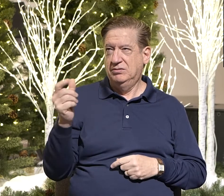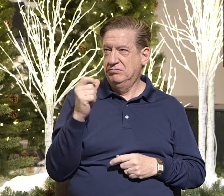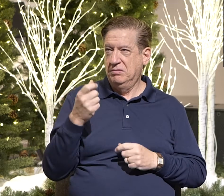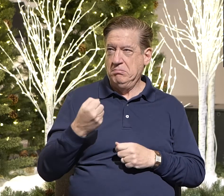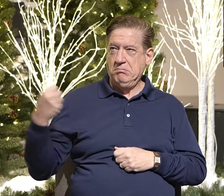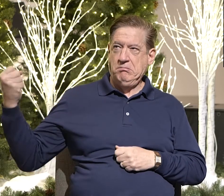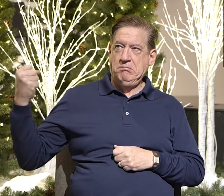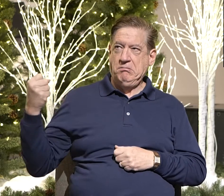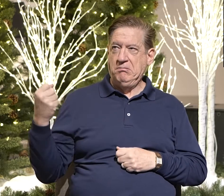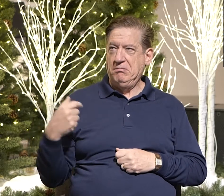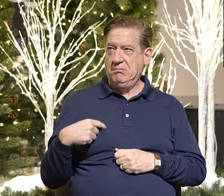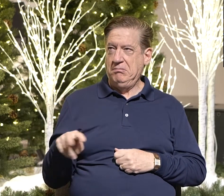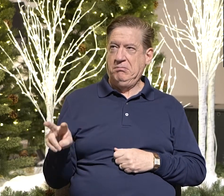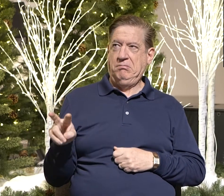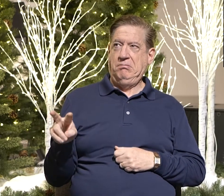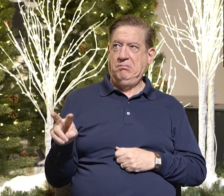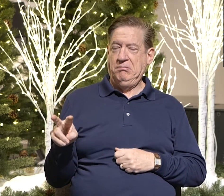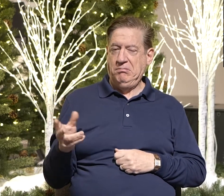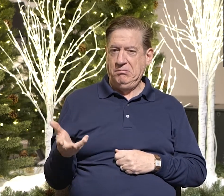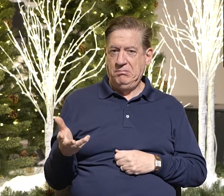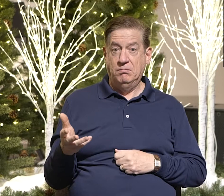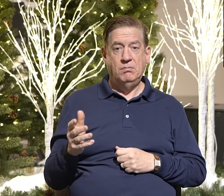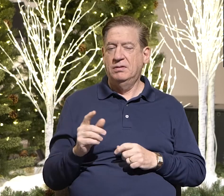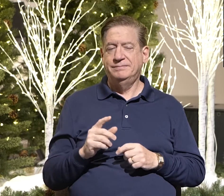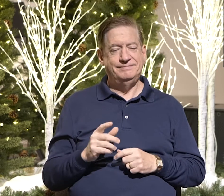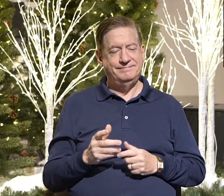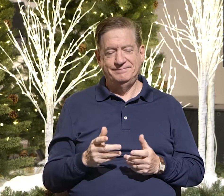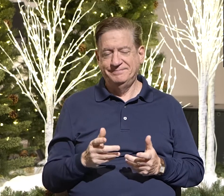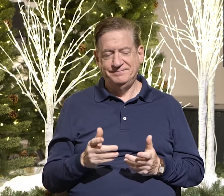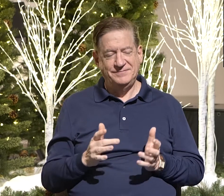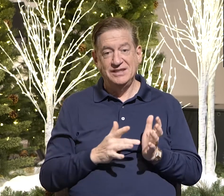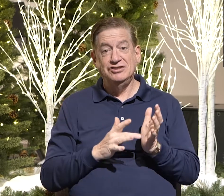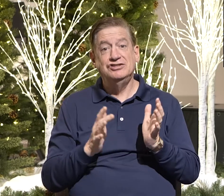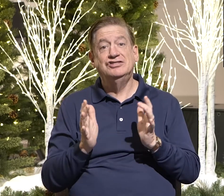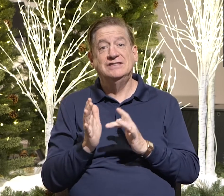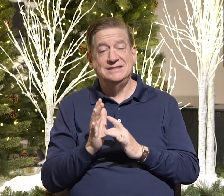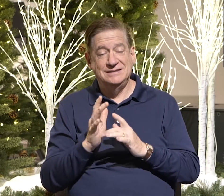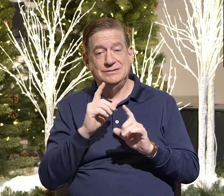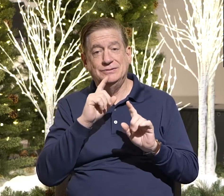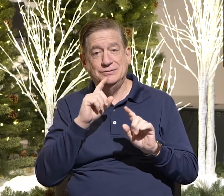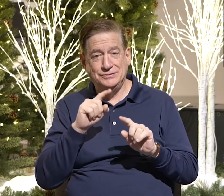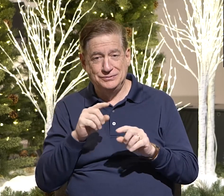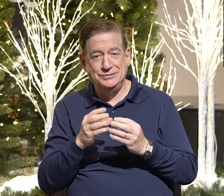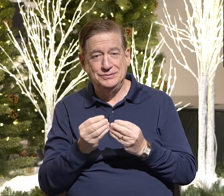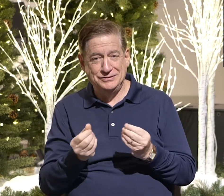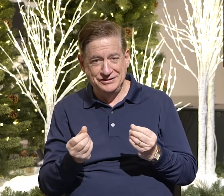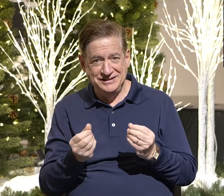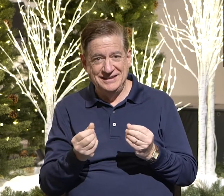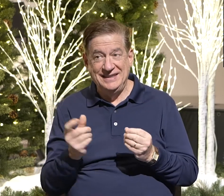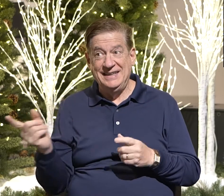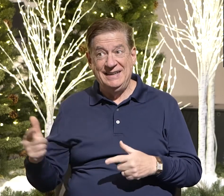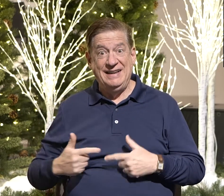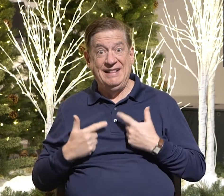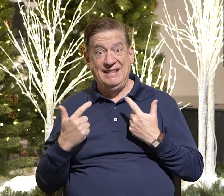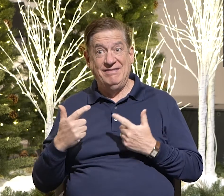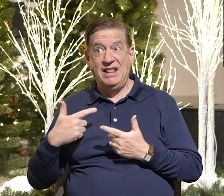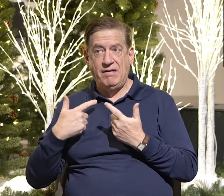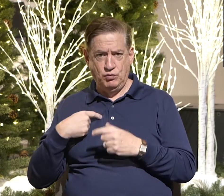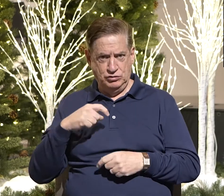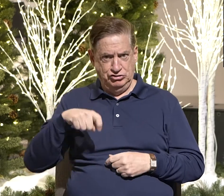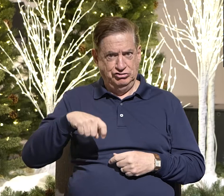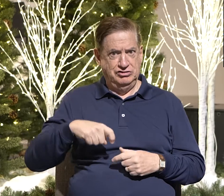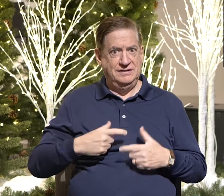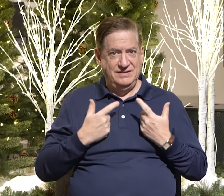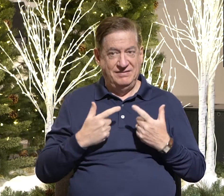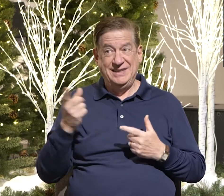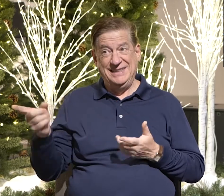And then Jesus is the solution and that is he lived a life we should have lived and died a death we should